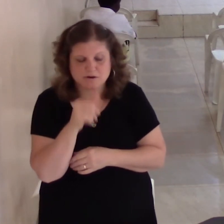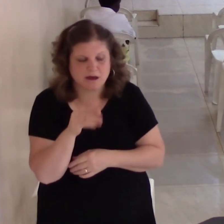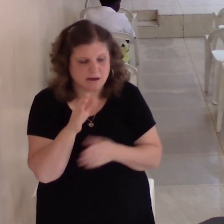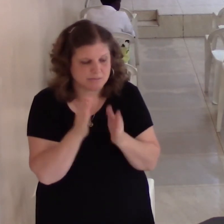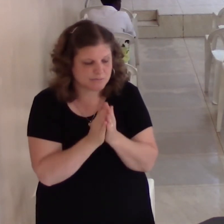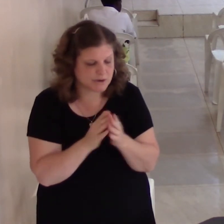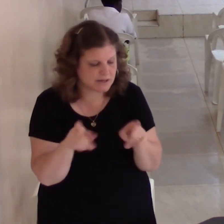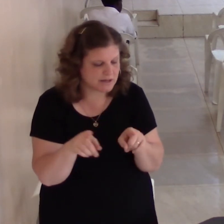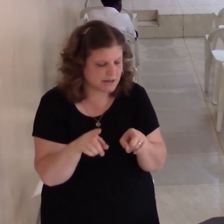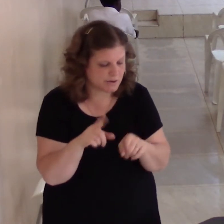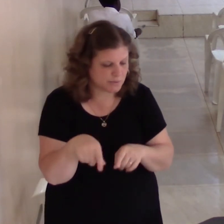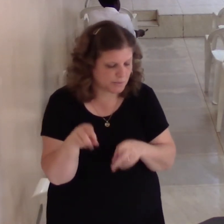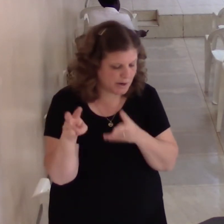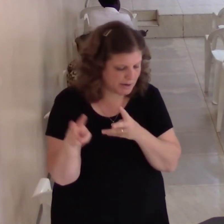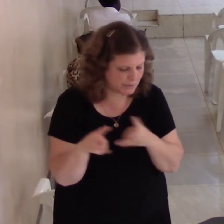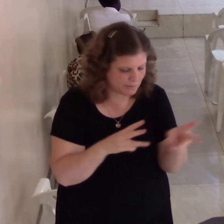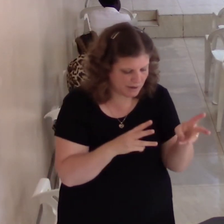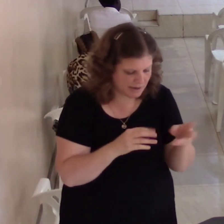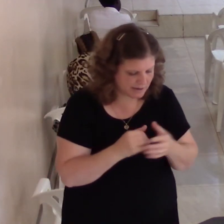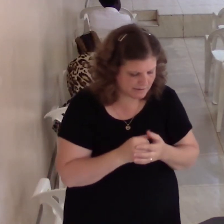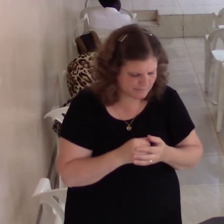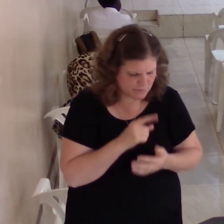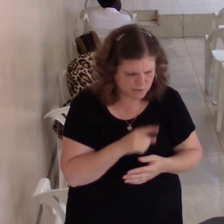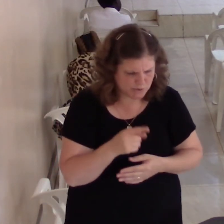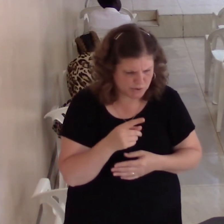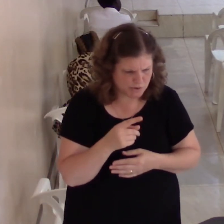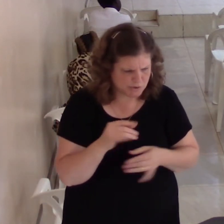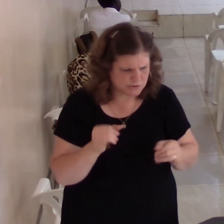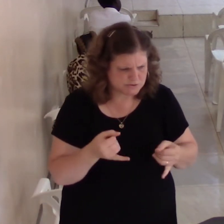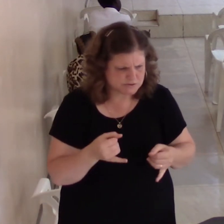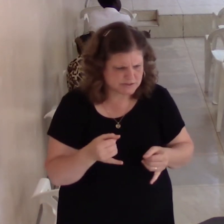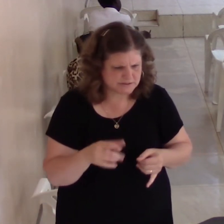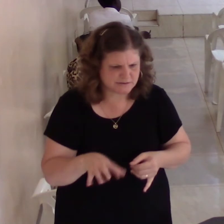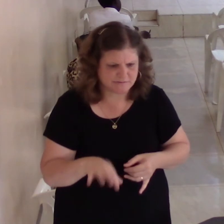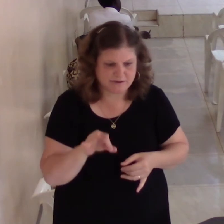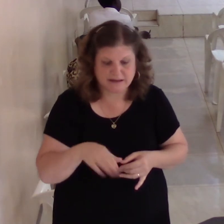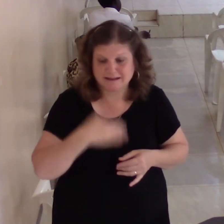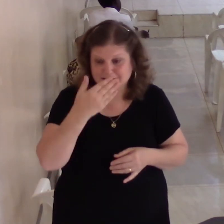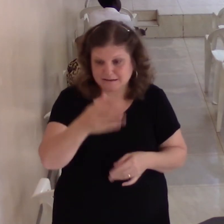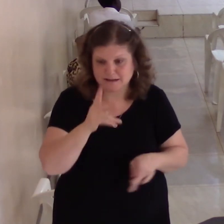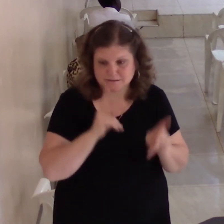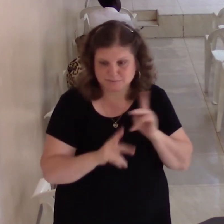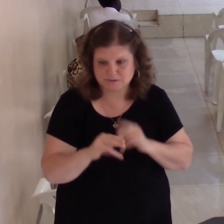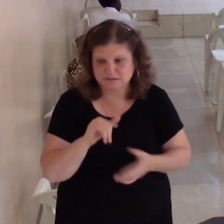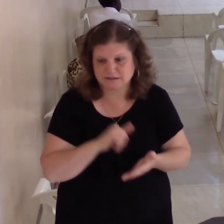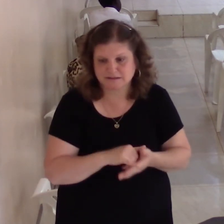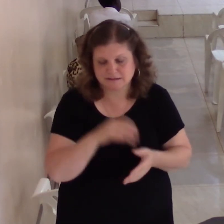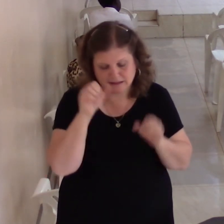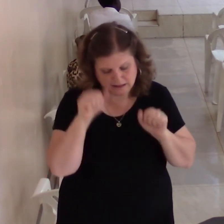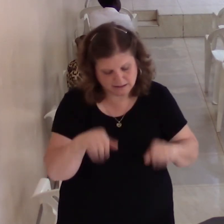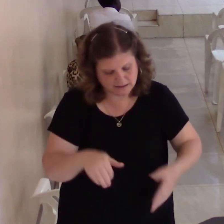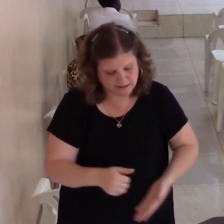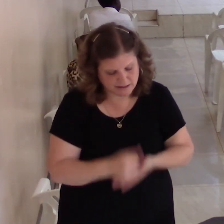Let's look for the next person who we think is worth to help us. That's a very dangerous place to be in the Christian life.